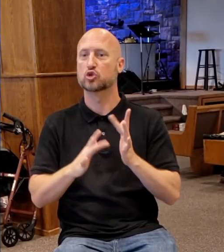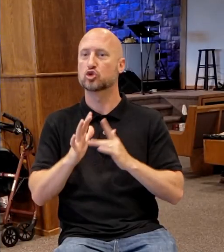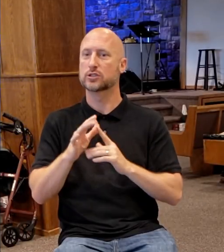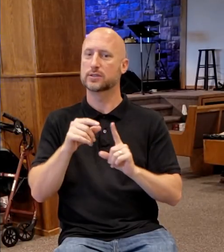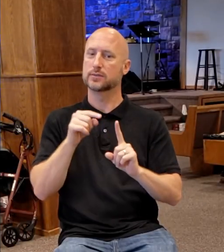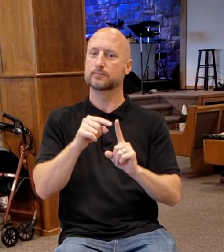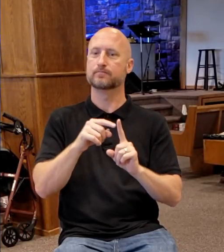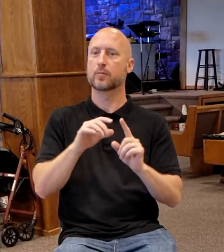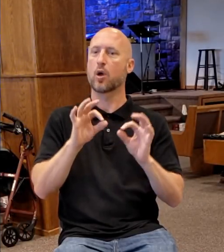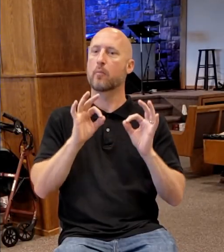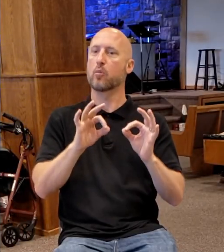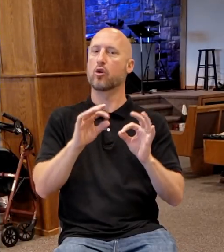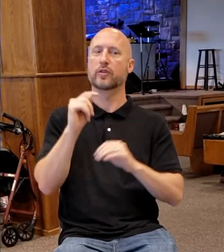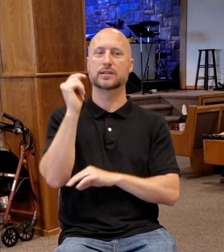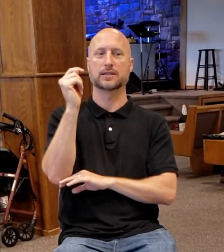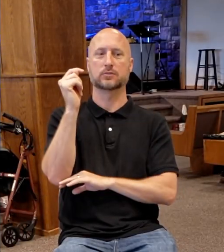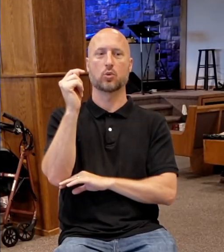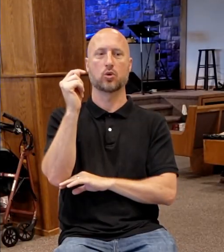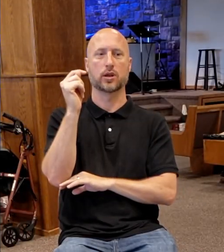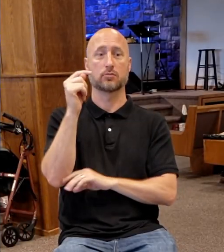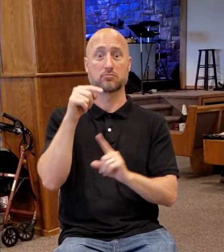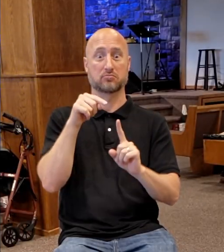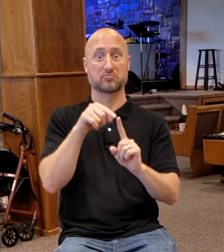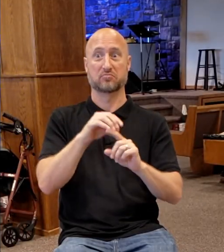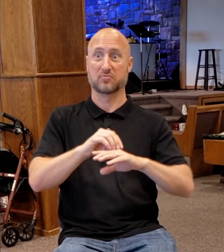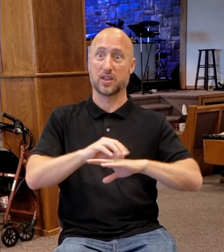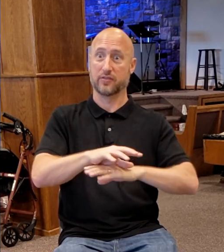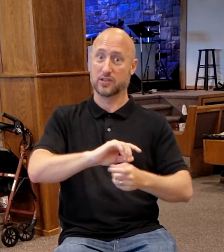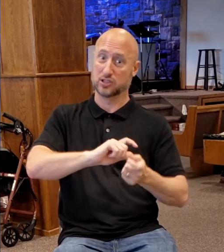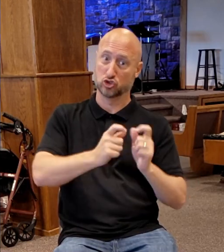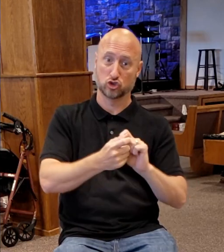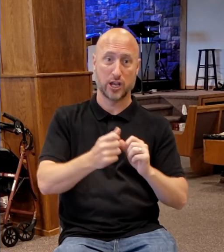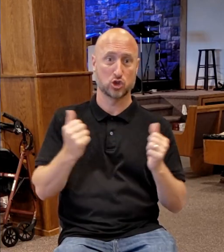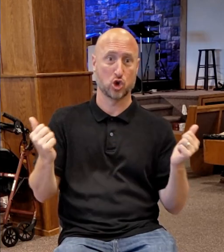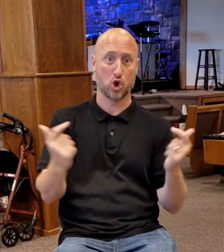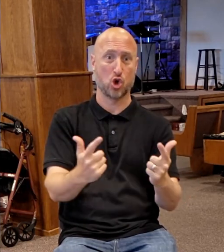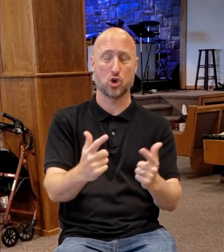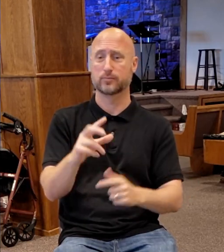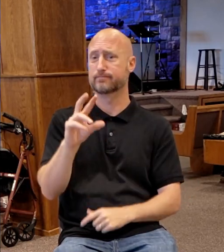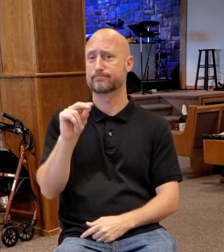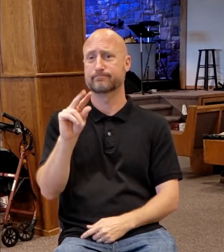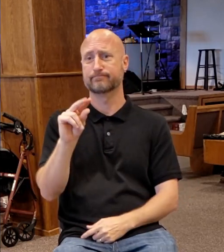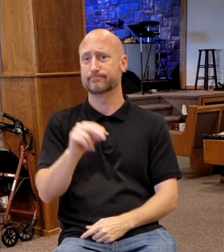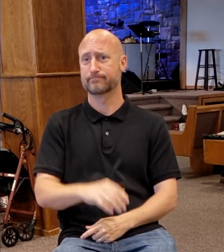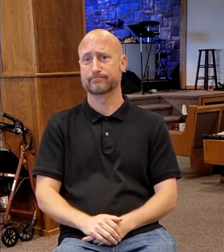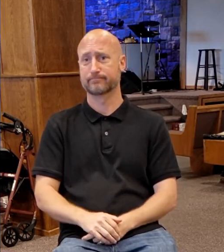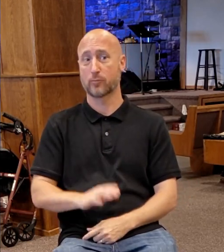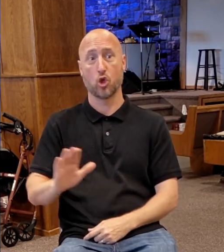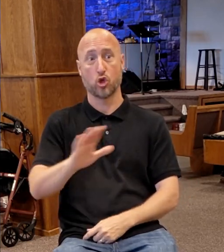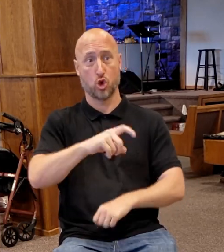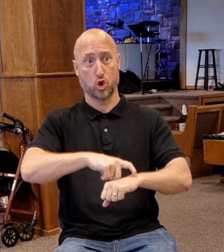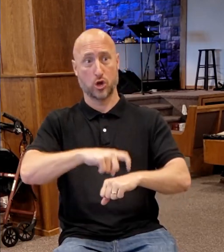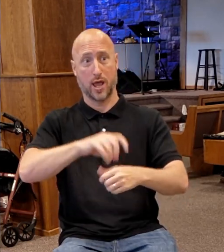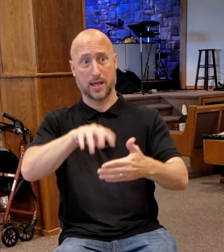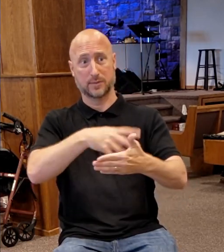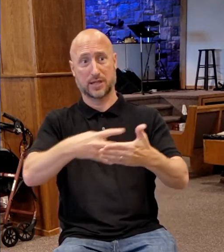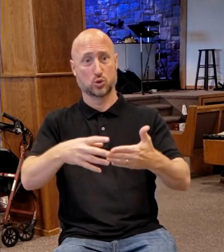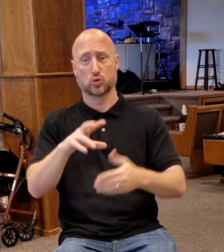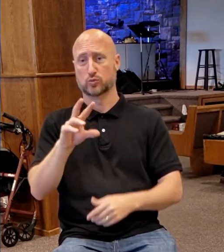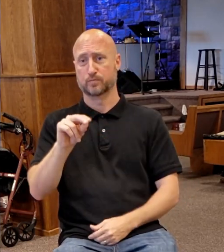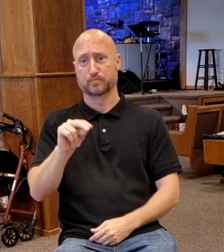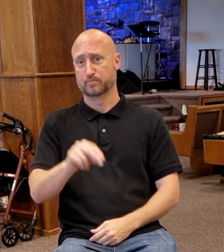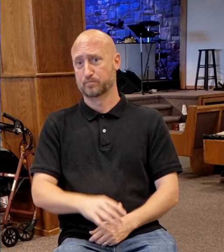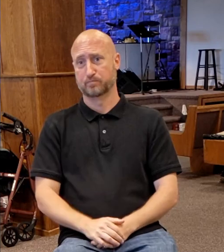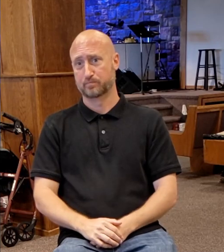And he didn't reach all of them. On their timetable. On his, certainly, things took